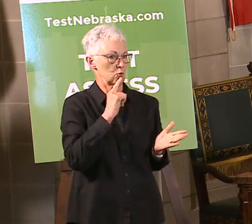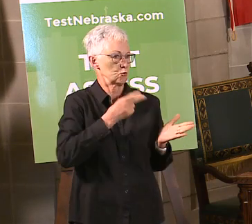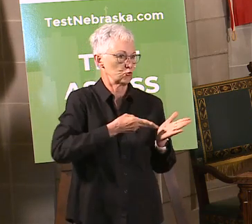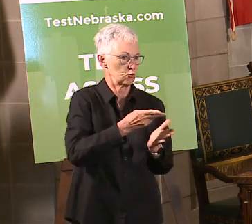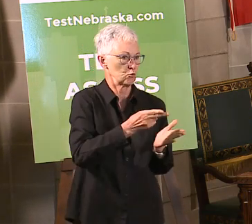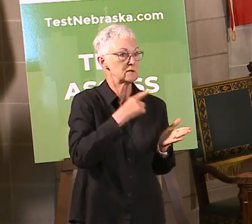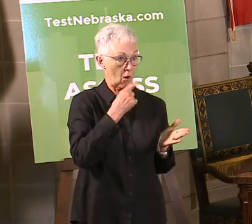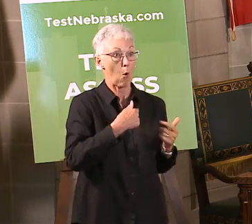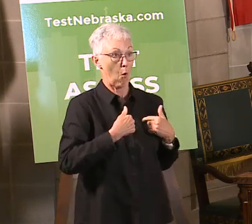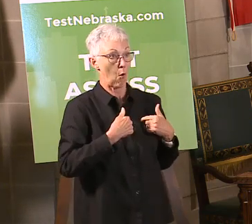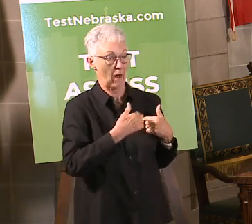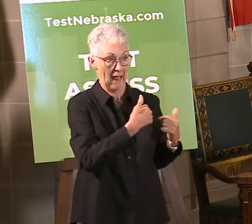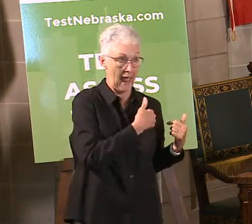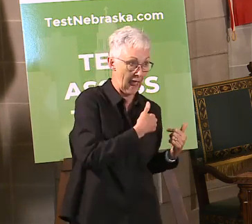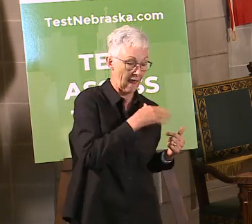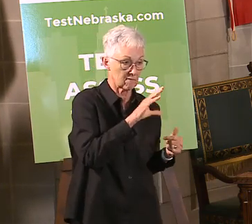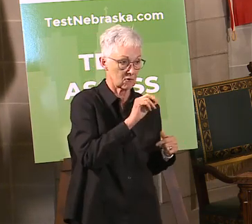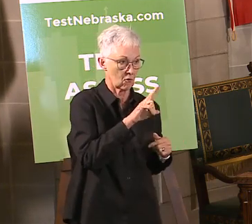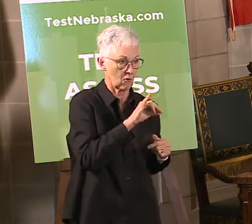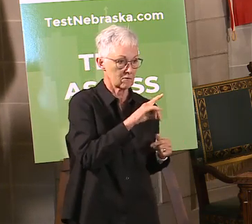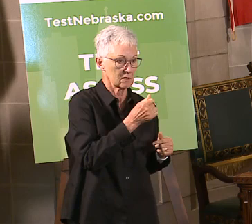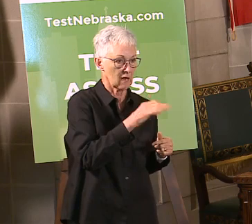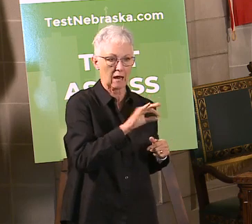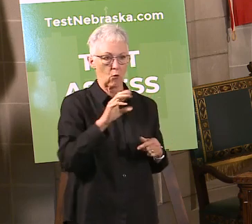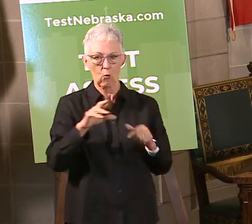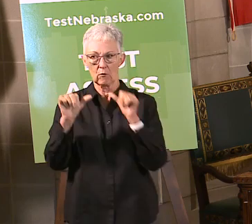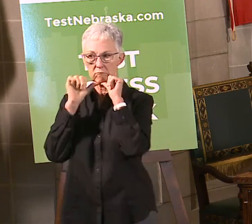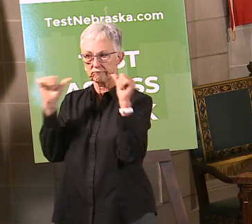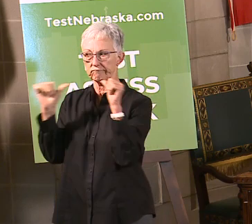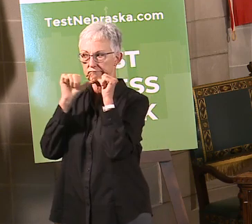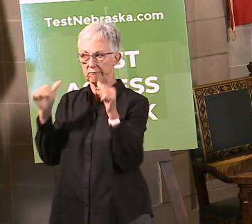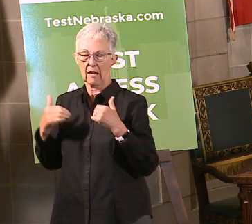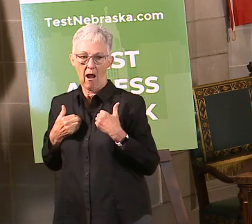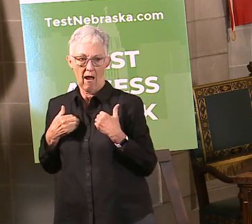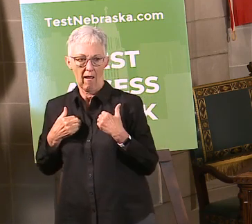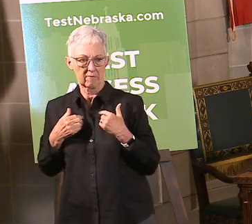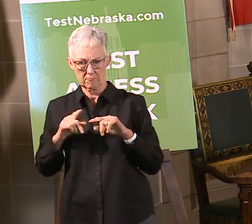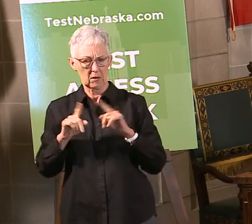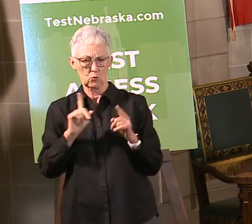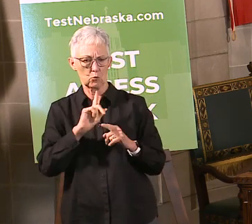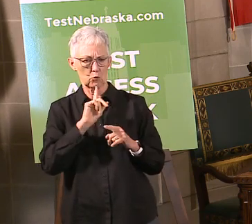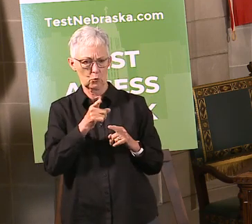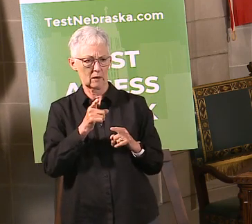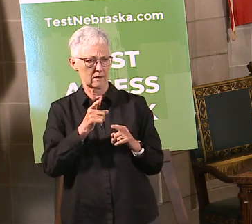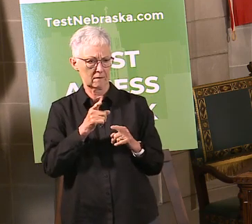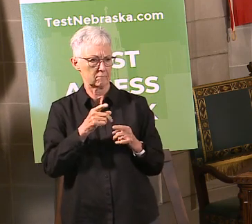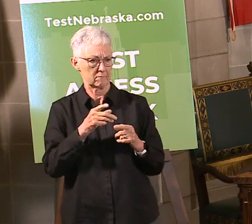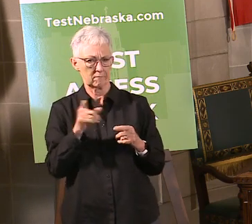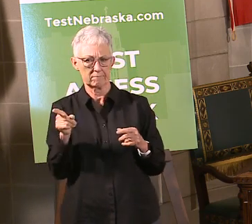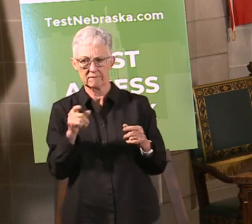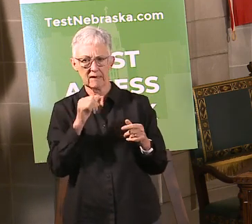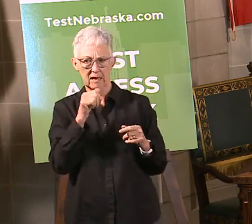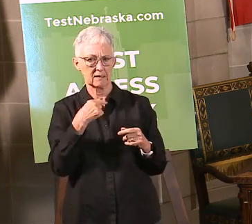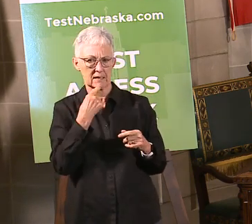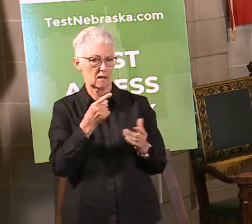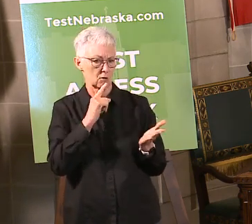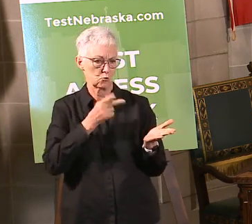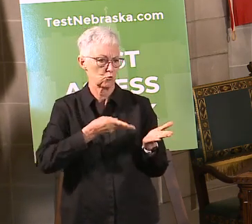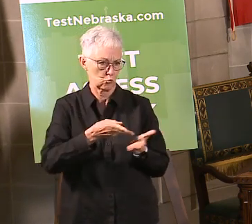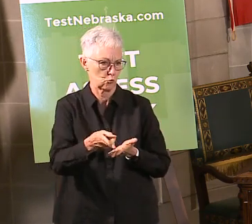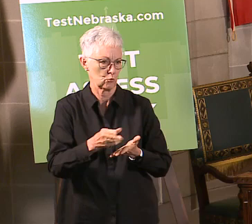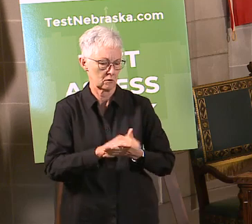release this information, but you've got to verify, again, that they actually have, that they actually work there.